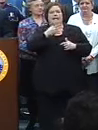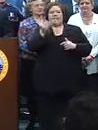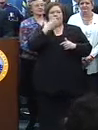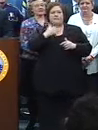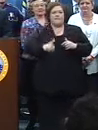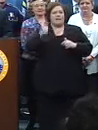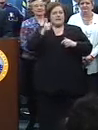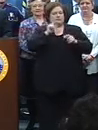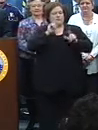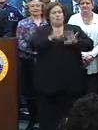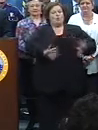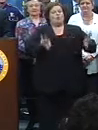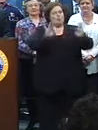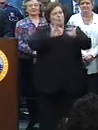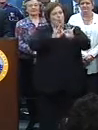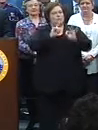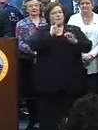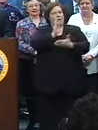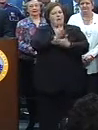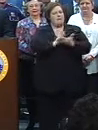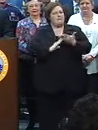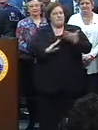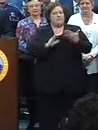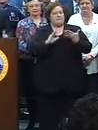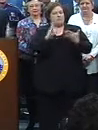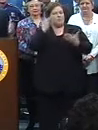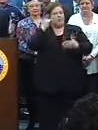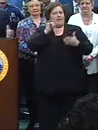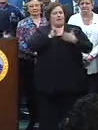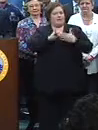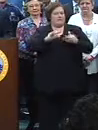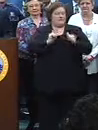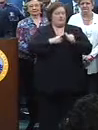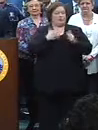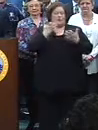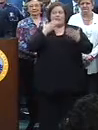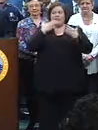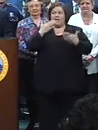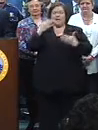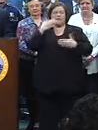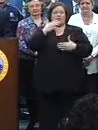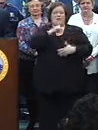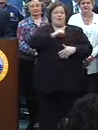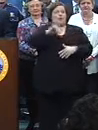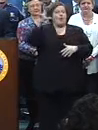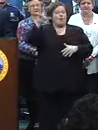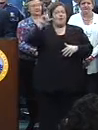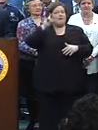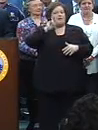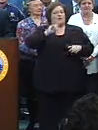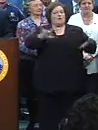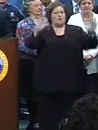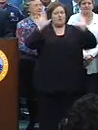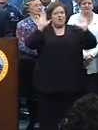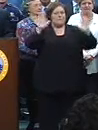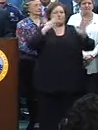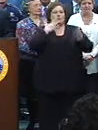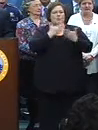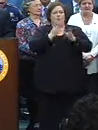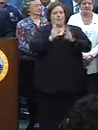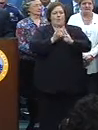It's worth being very humble about why this was so. First of all, I want to thank the good Lord for just the incredible weather.